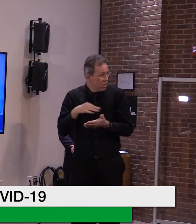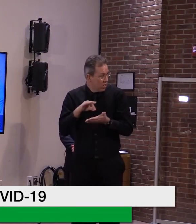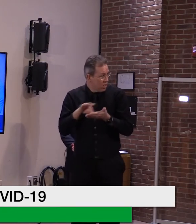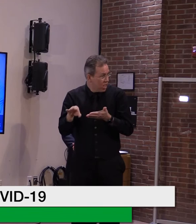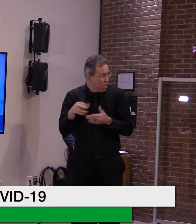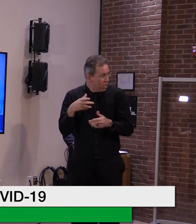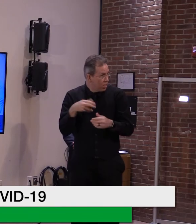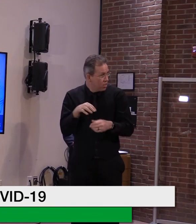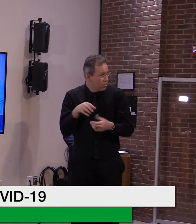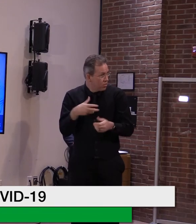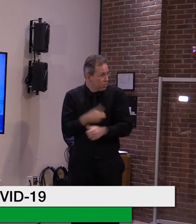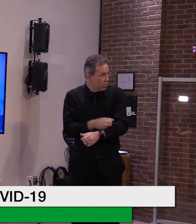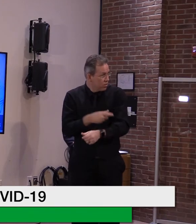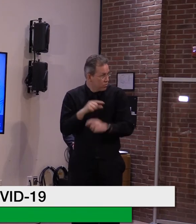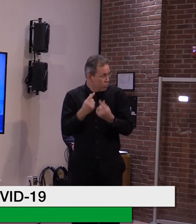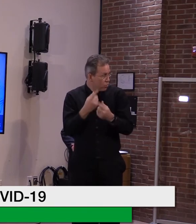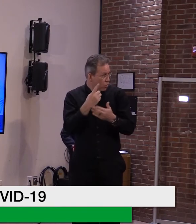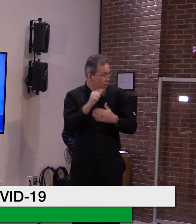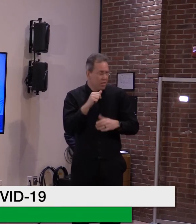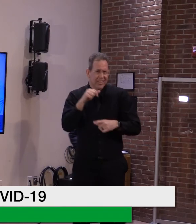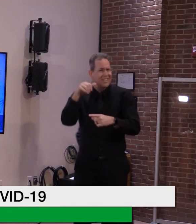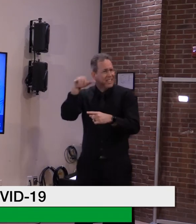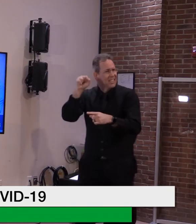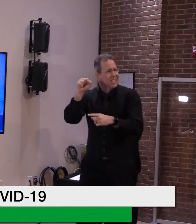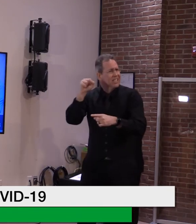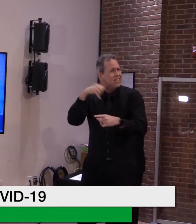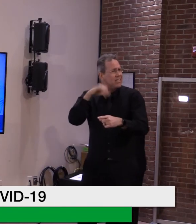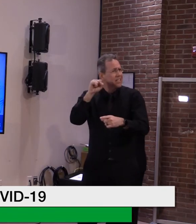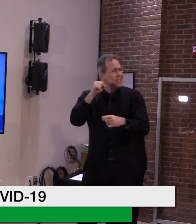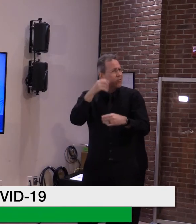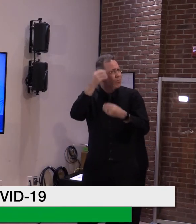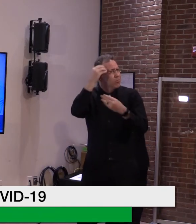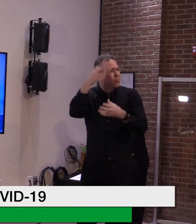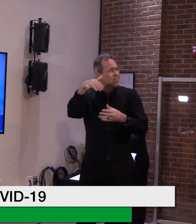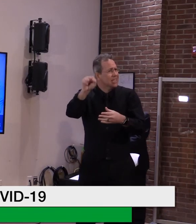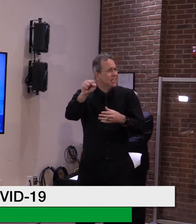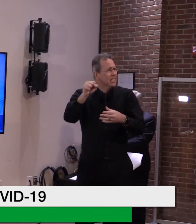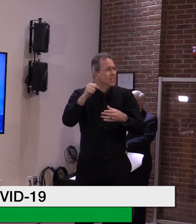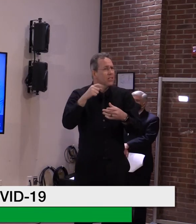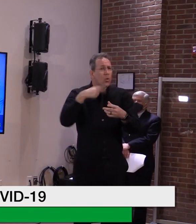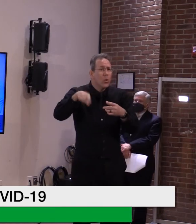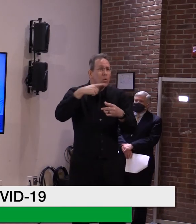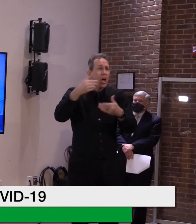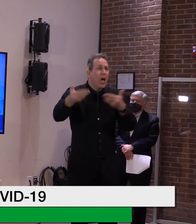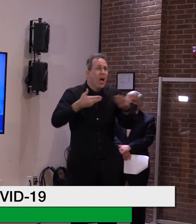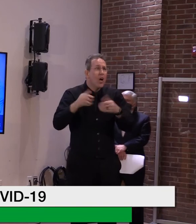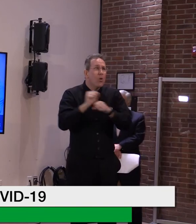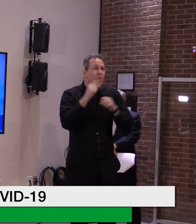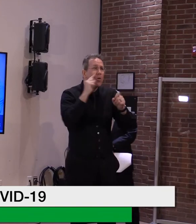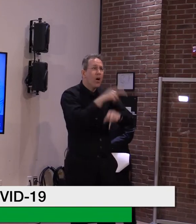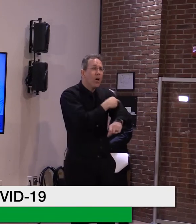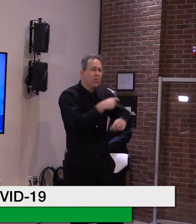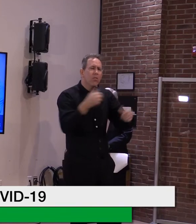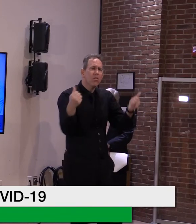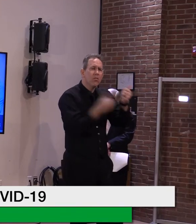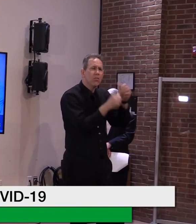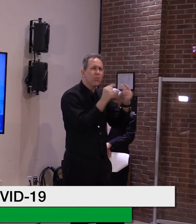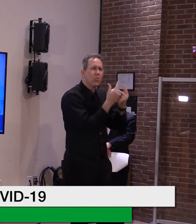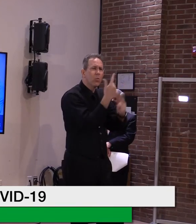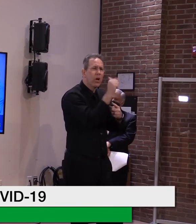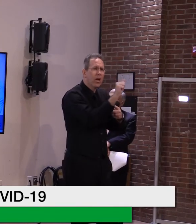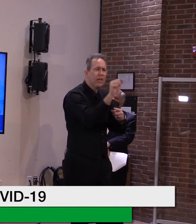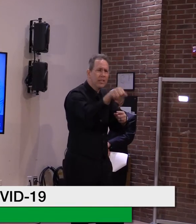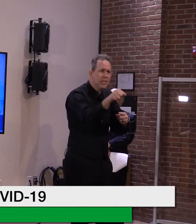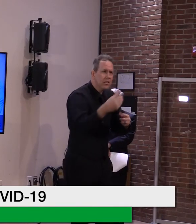We're also pivoting towards an ability for 1A eligible people to go onto the website and register